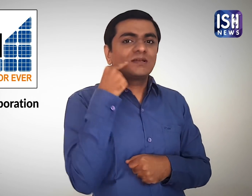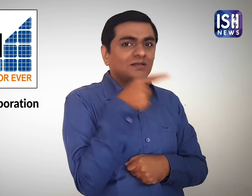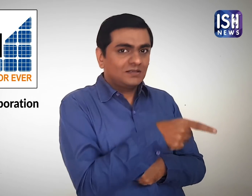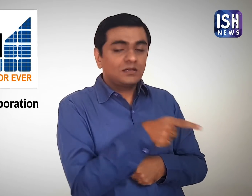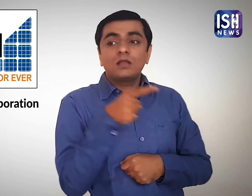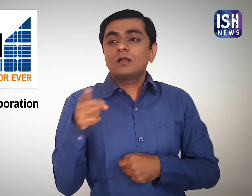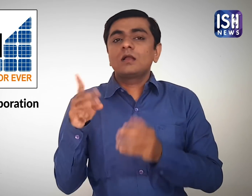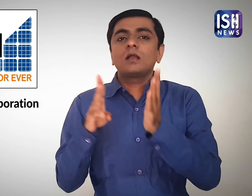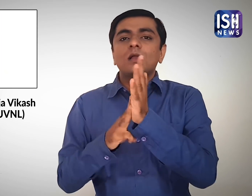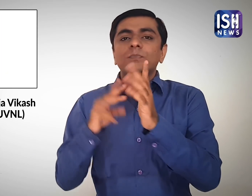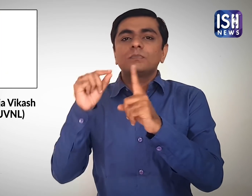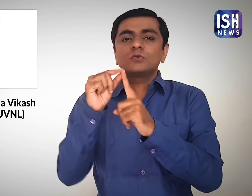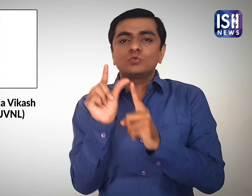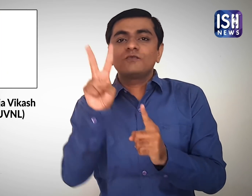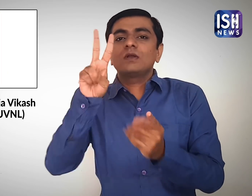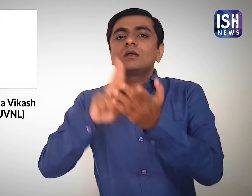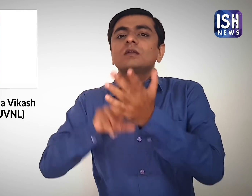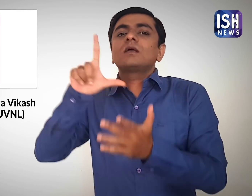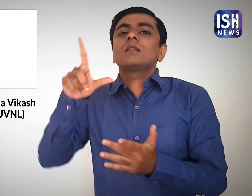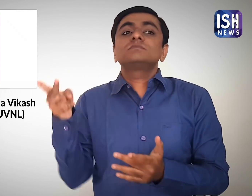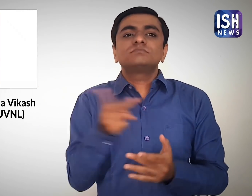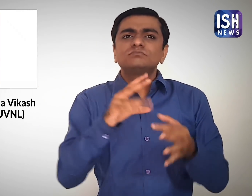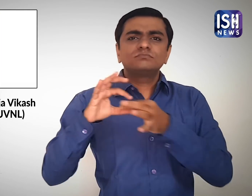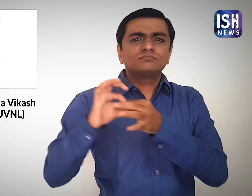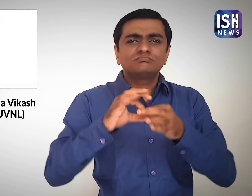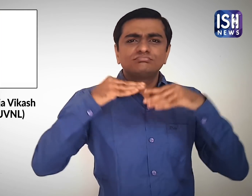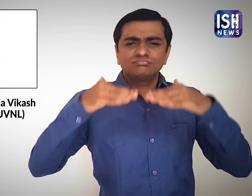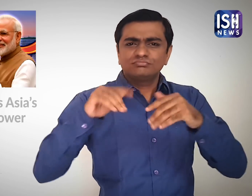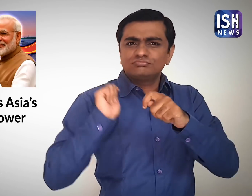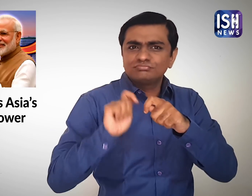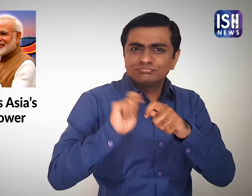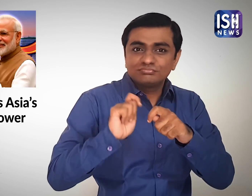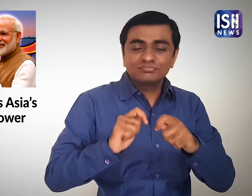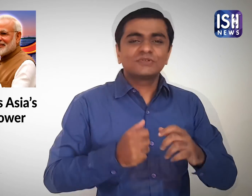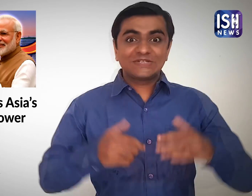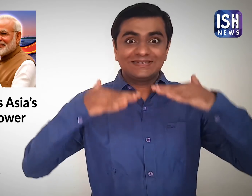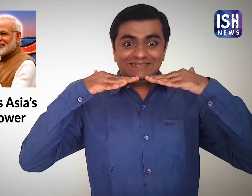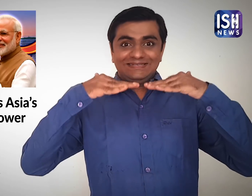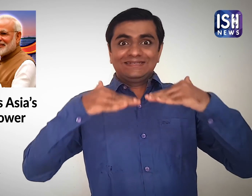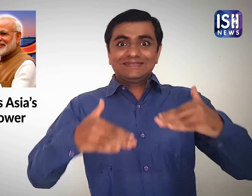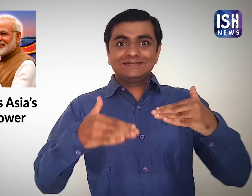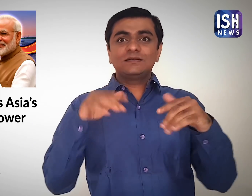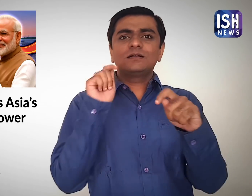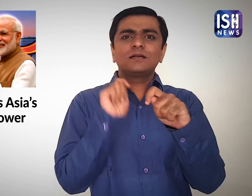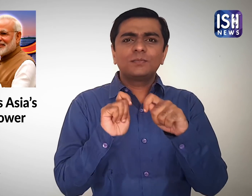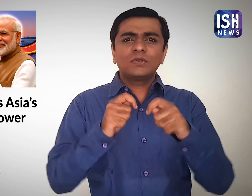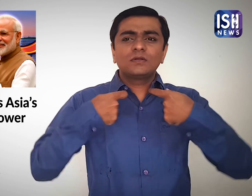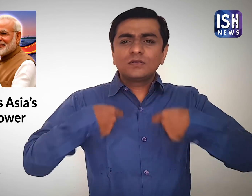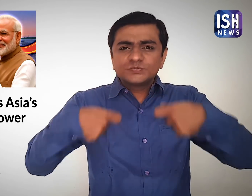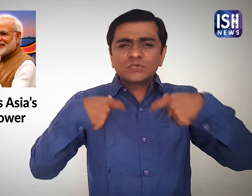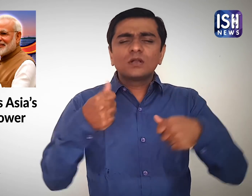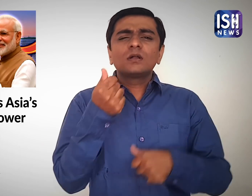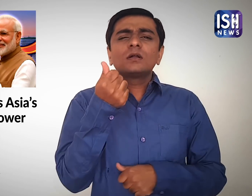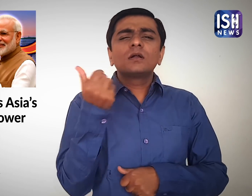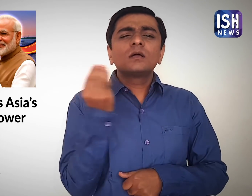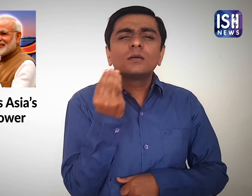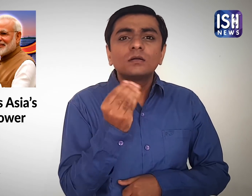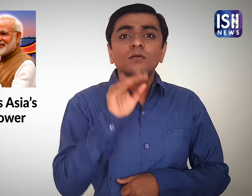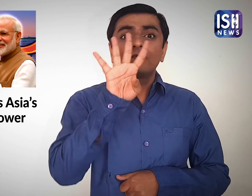SECI and MPUVNL work together for the project. The total cost of the project is expected